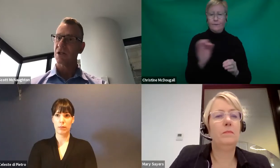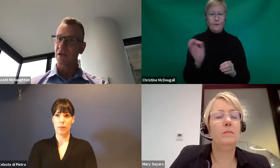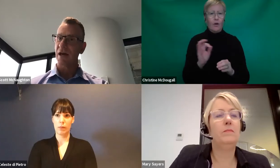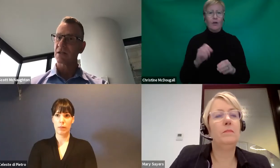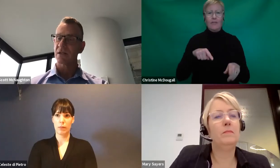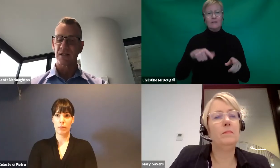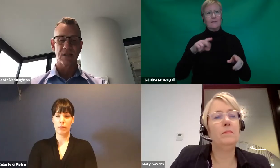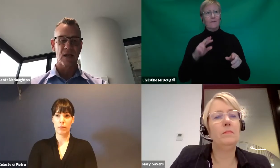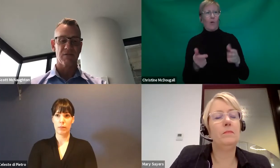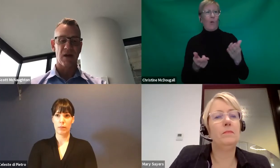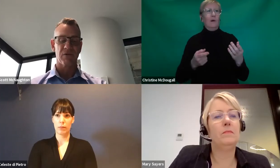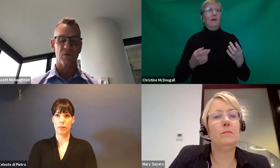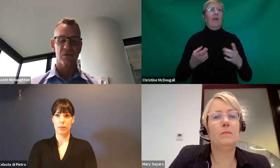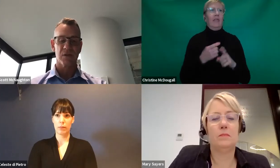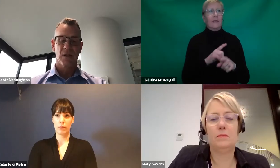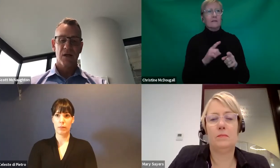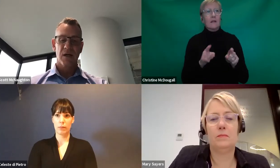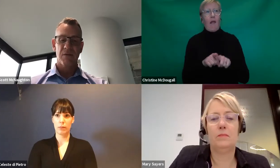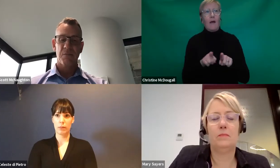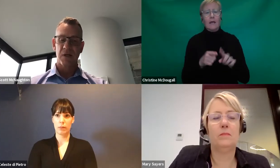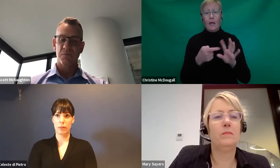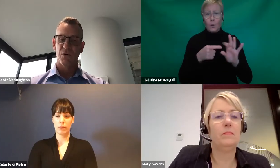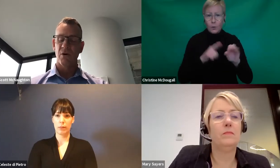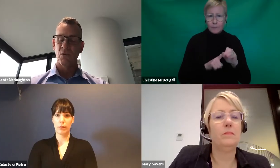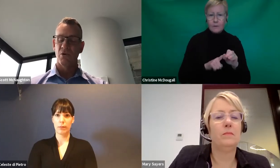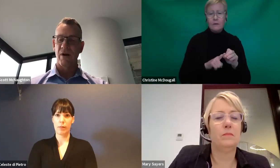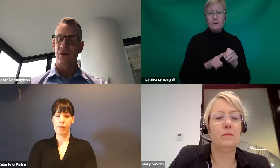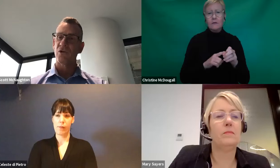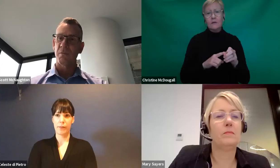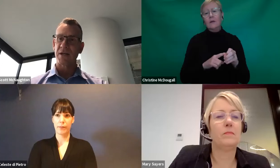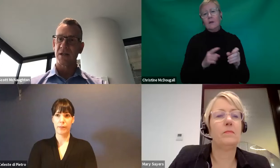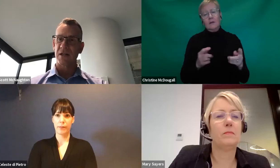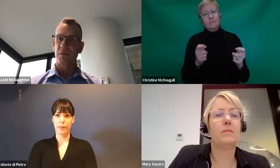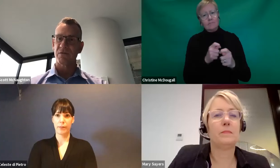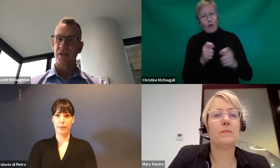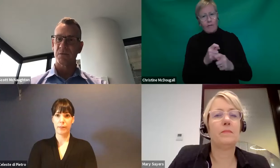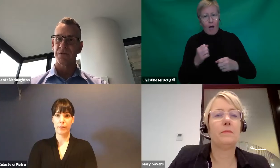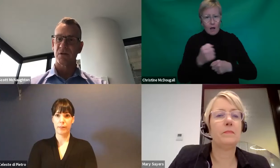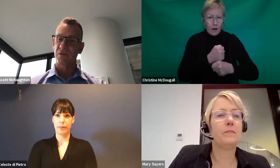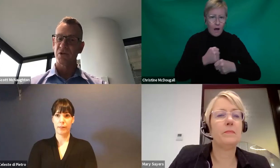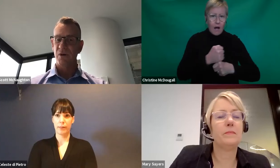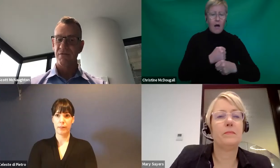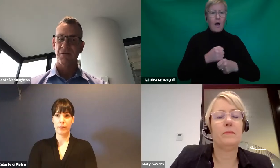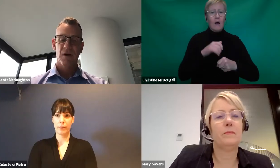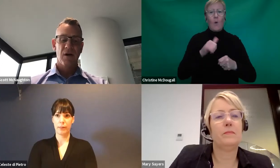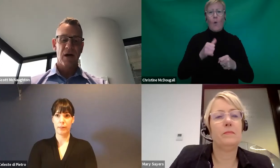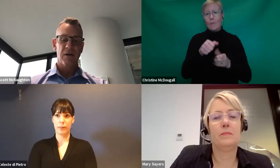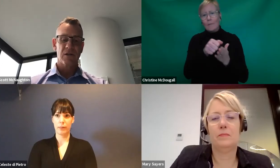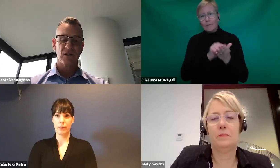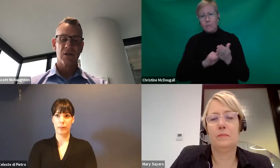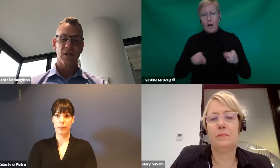technology. So that's the intent of that, of course. But it's more around the core budget that's most flexible. So if you do have